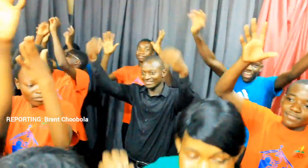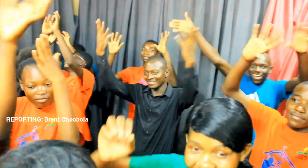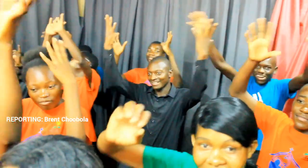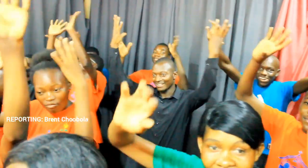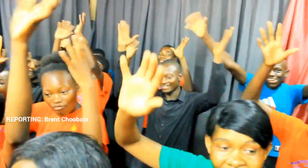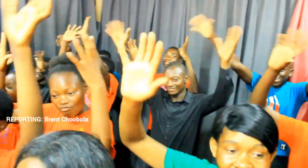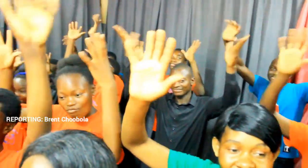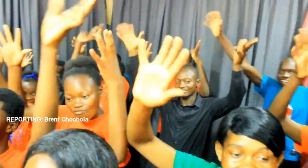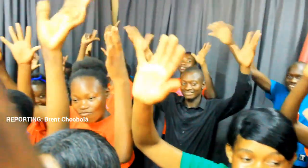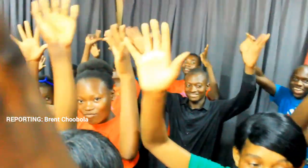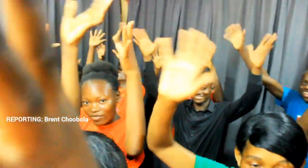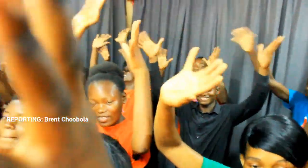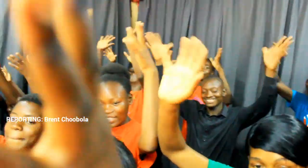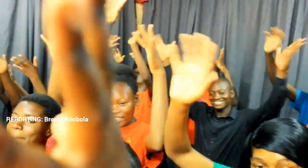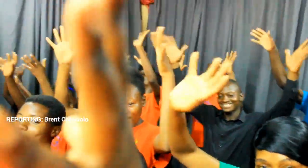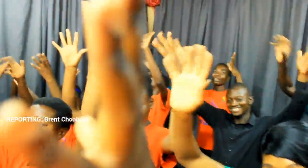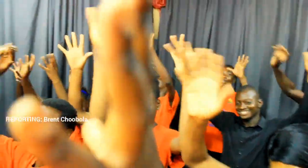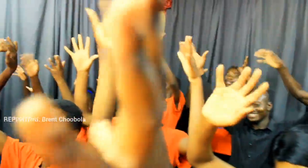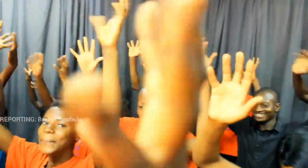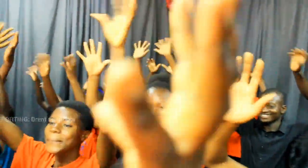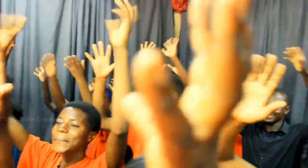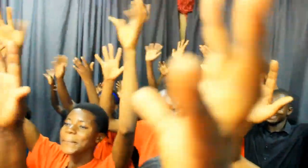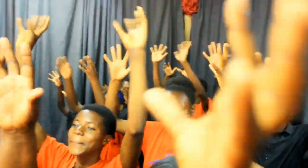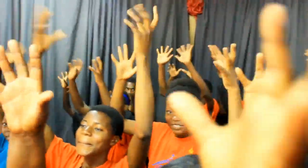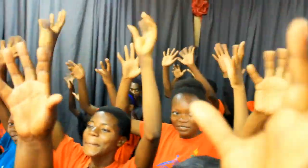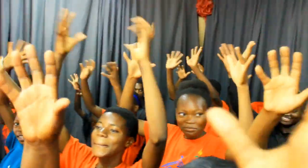Print your wallet. Hope News, Lusaka.